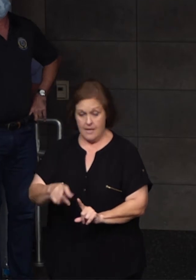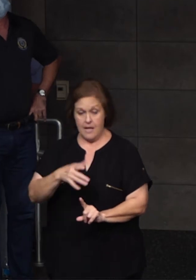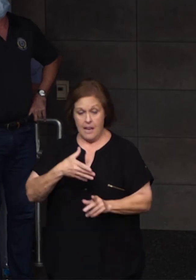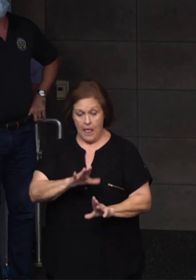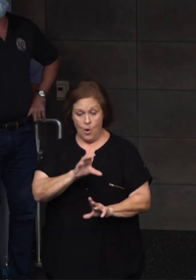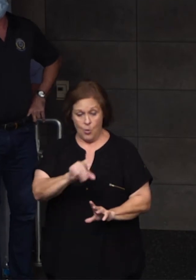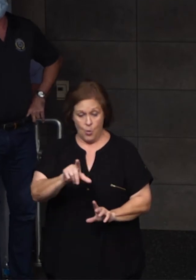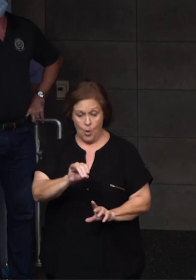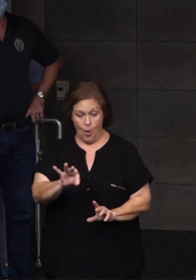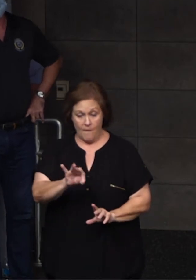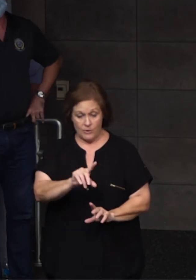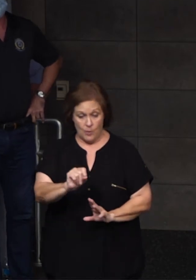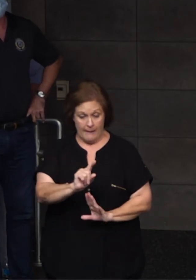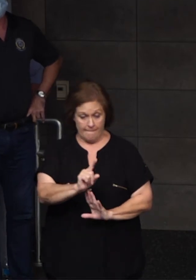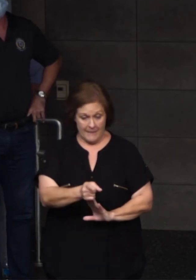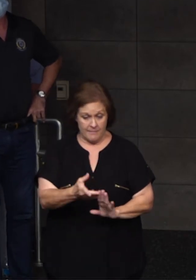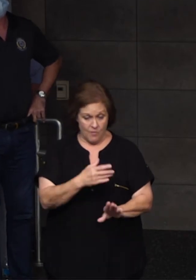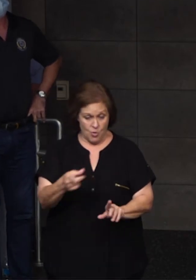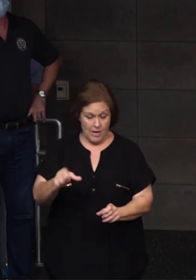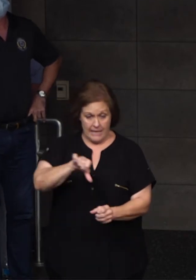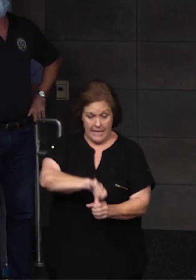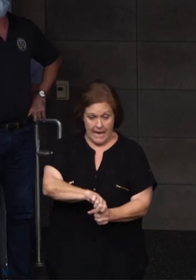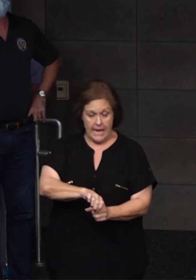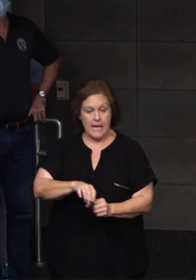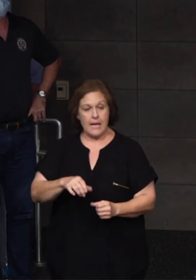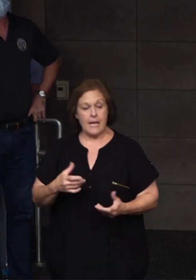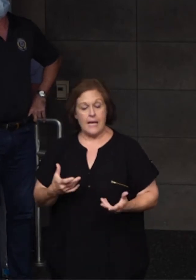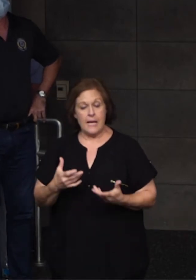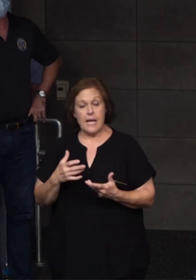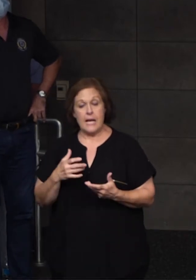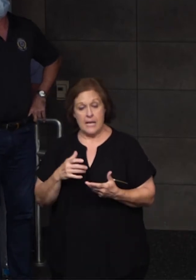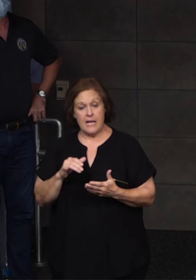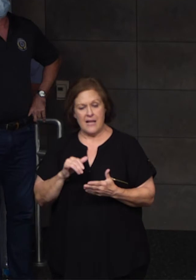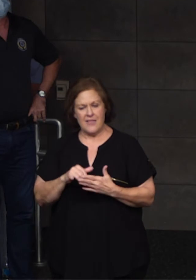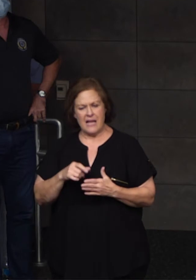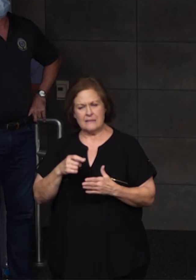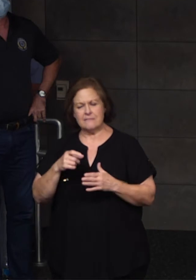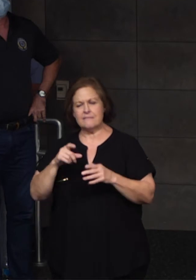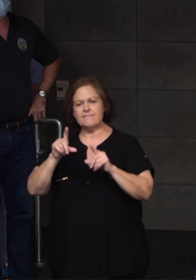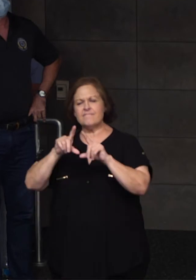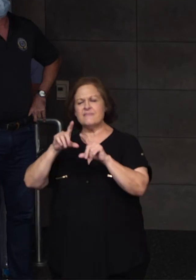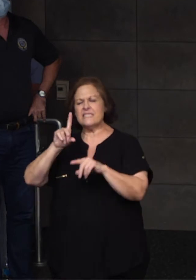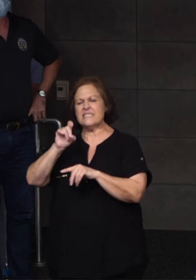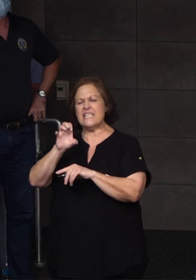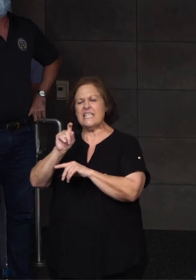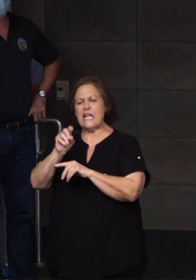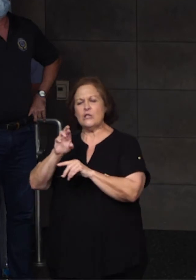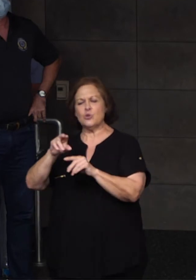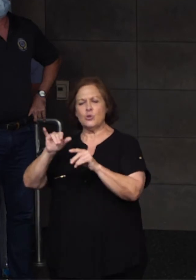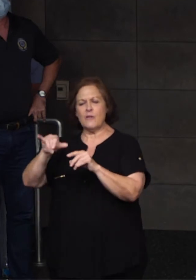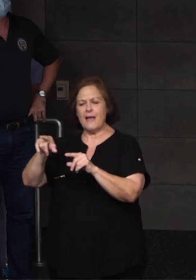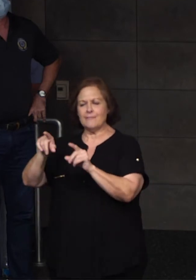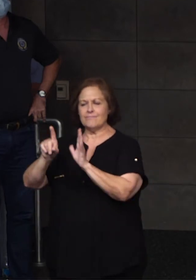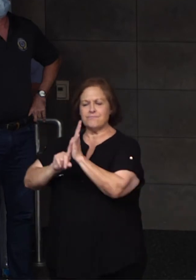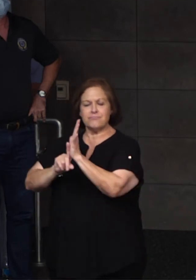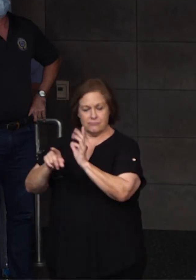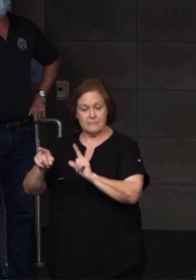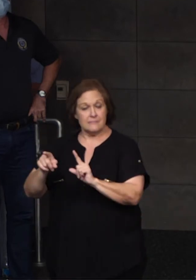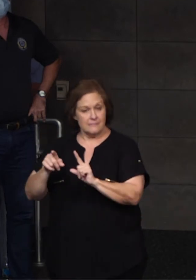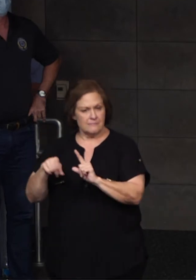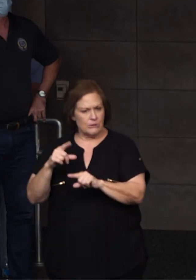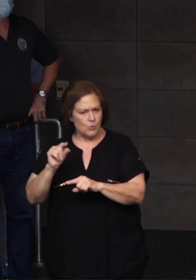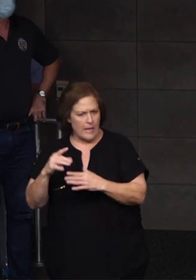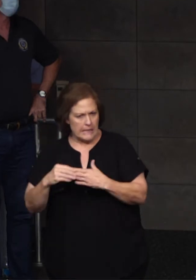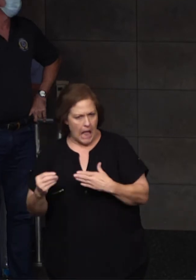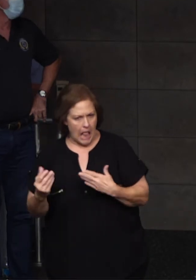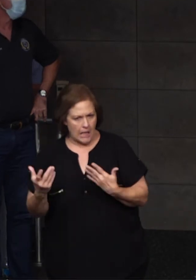you fuel it. And then the cost of a detector is about $20. Now, we're in a situation right now where it's very difficult to